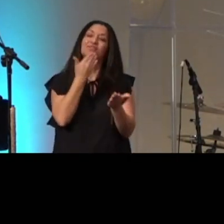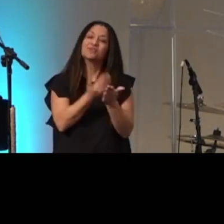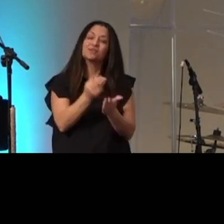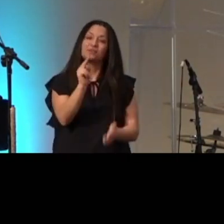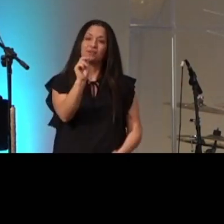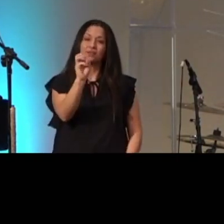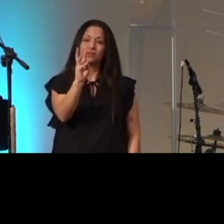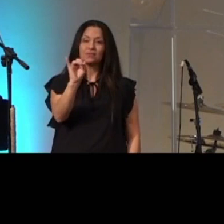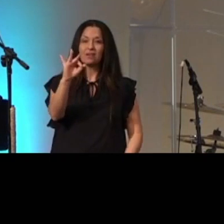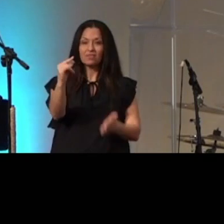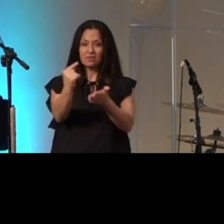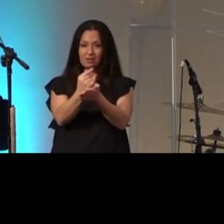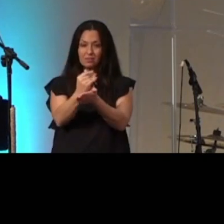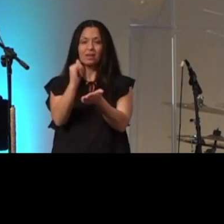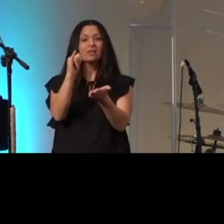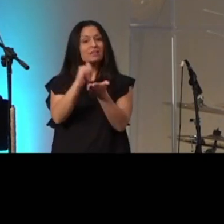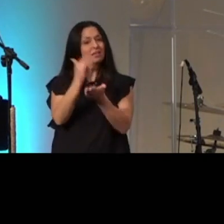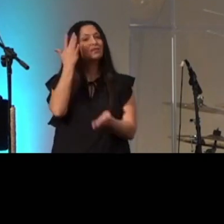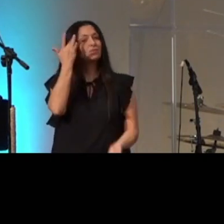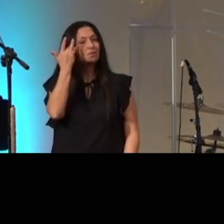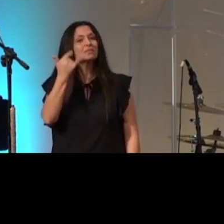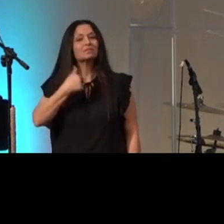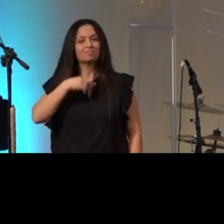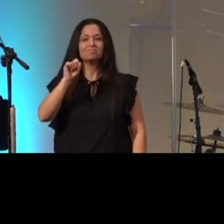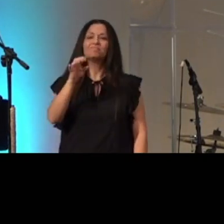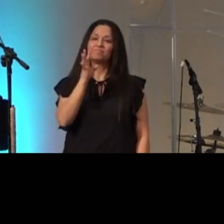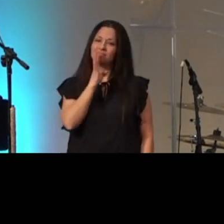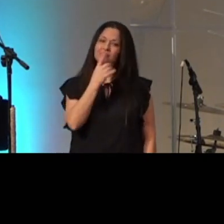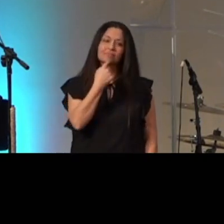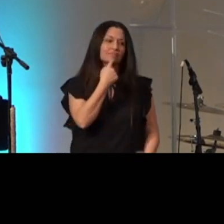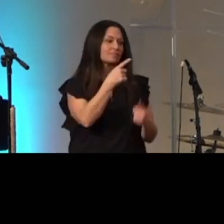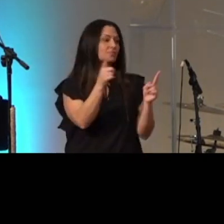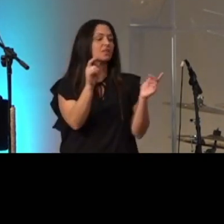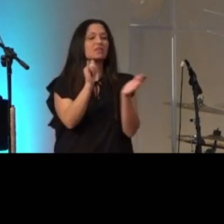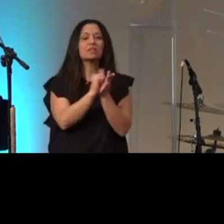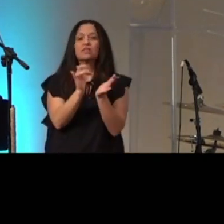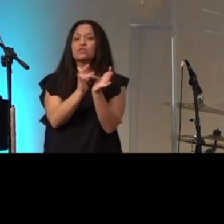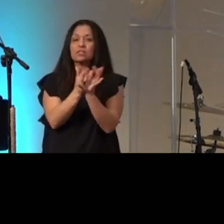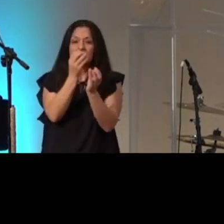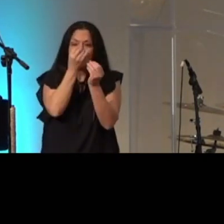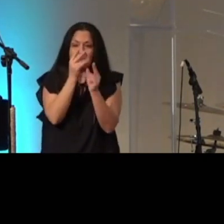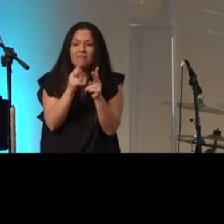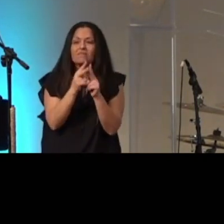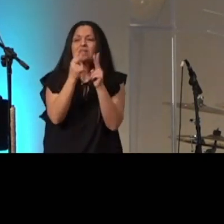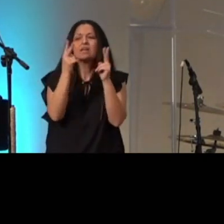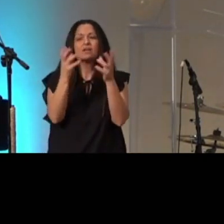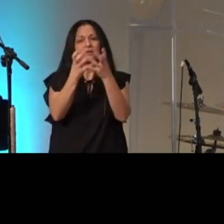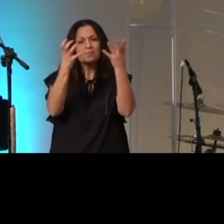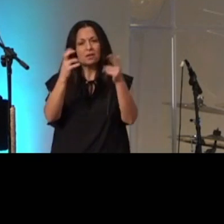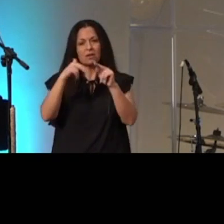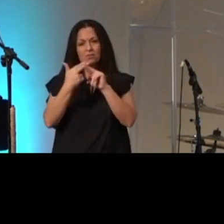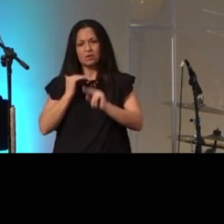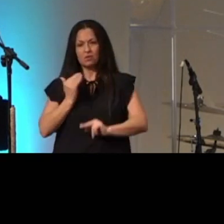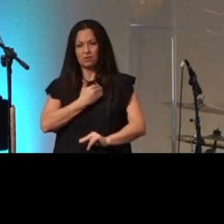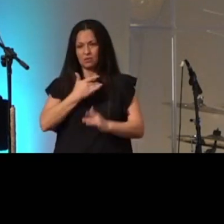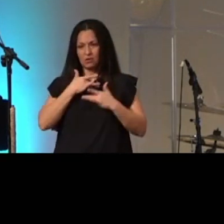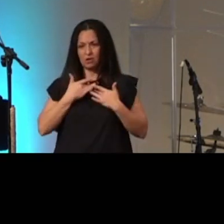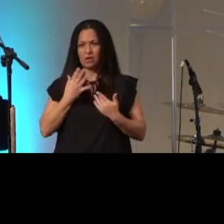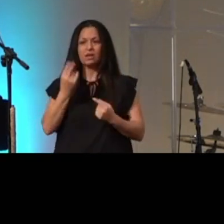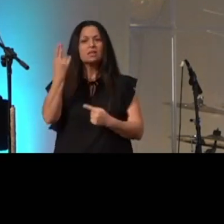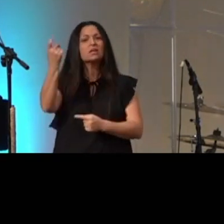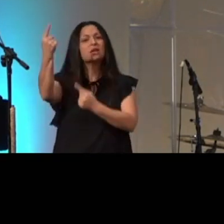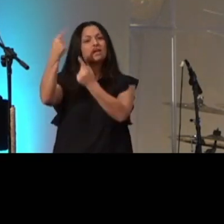and that is why I can say that Jesus cares very deeply about our hearts and he came to do something about it